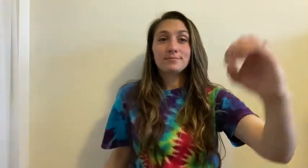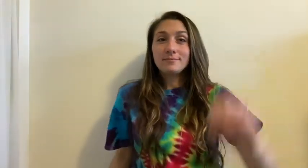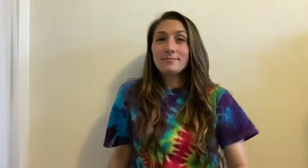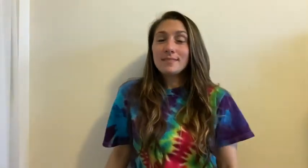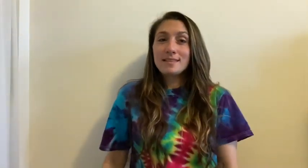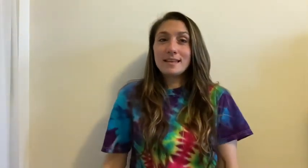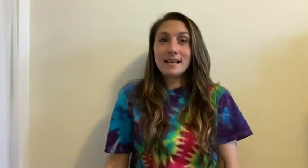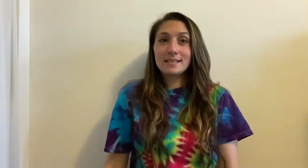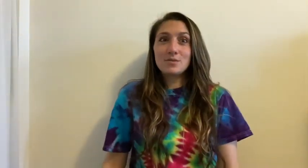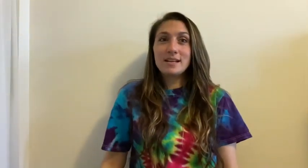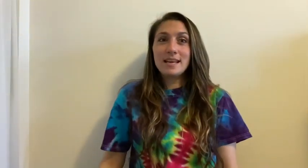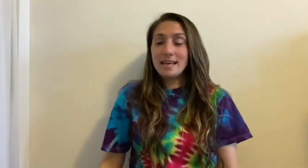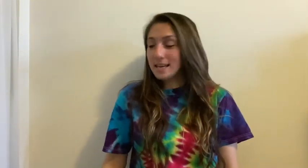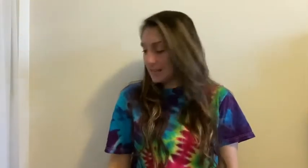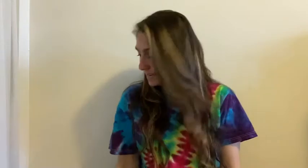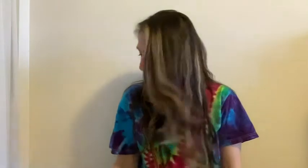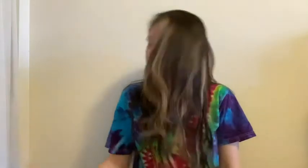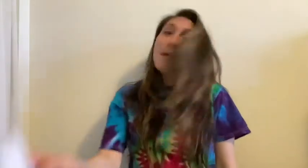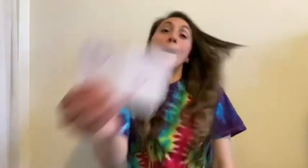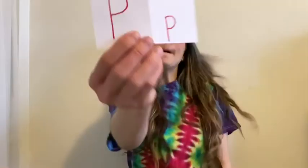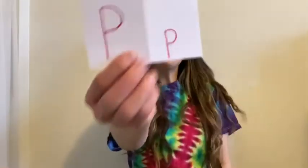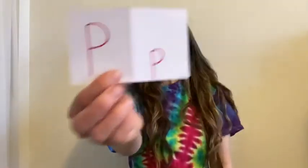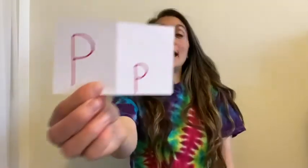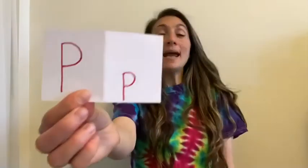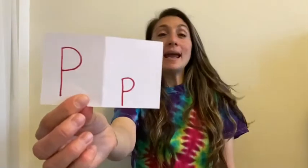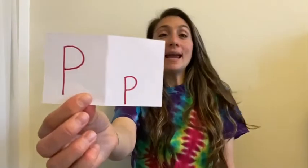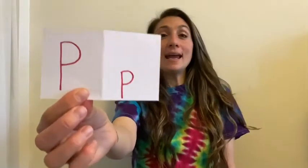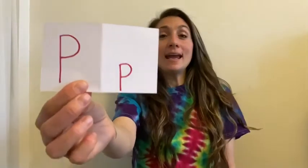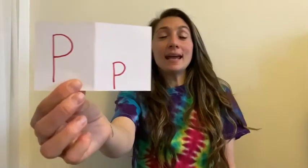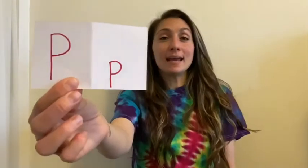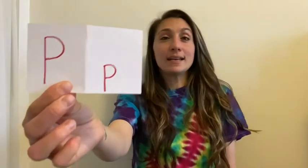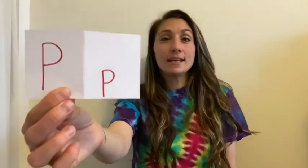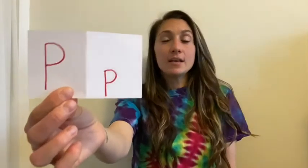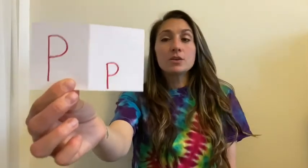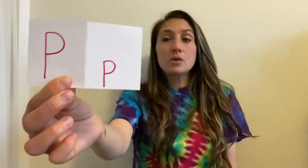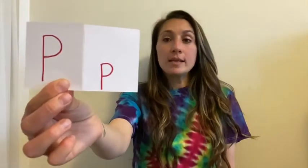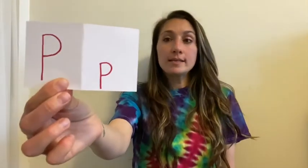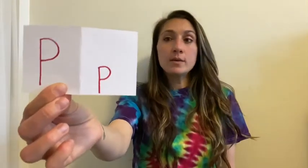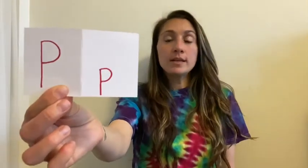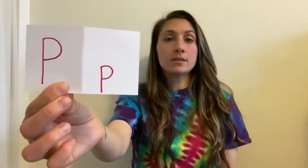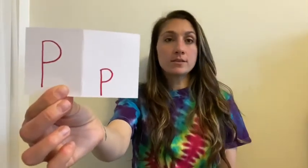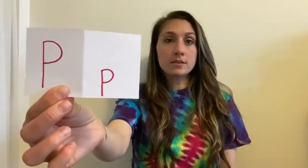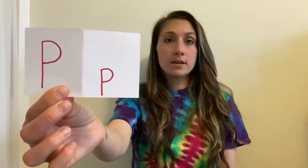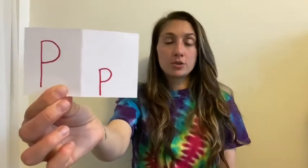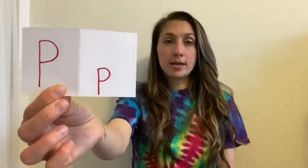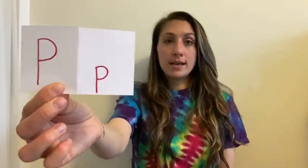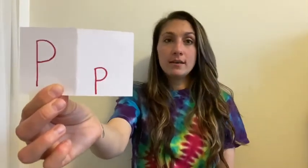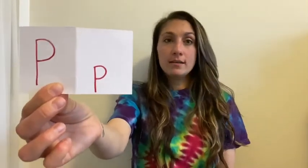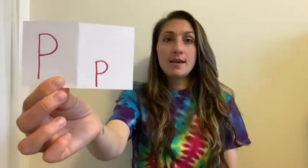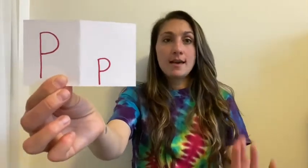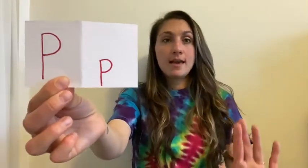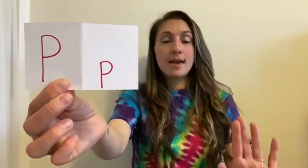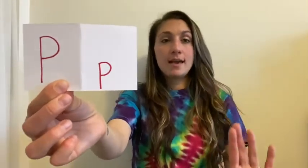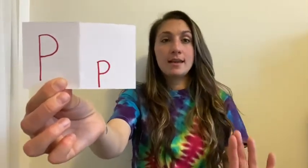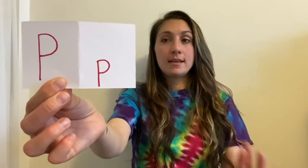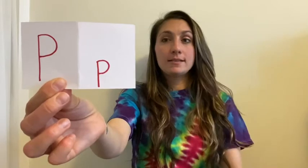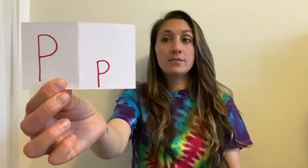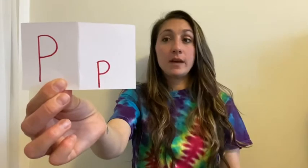The next one is P. So this one is also tricky, and it's very